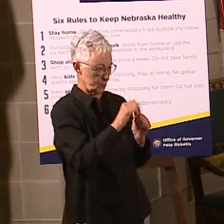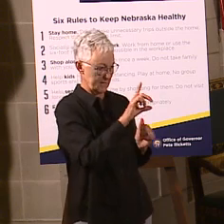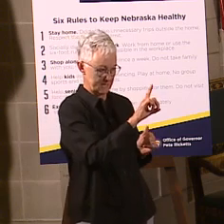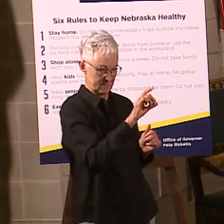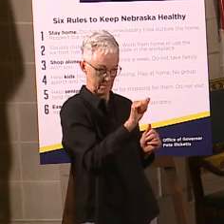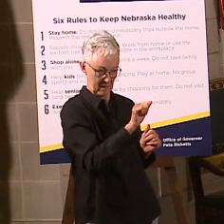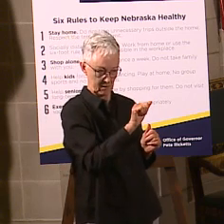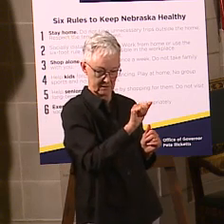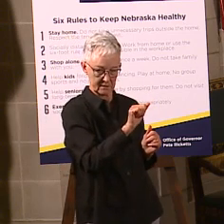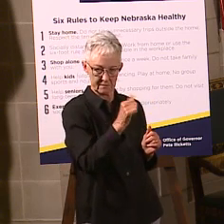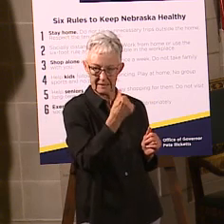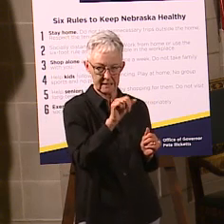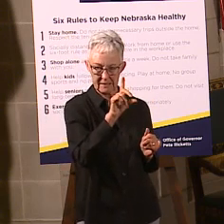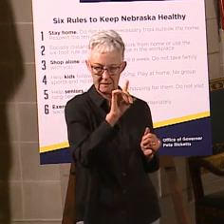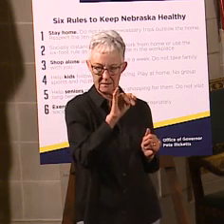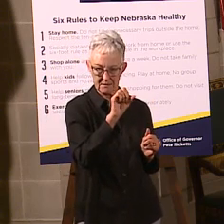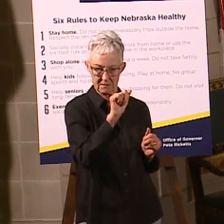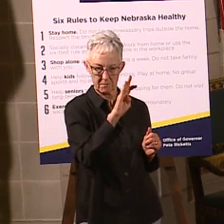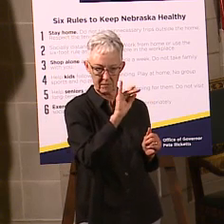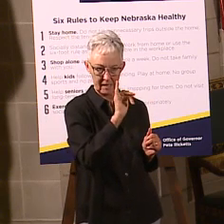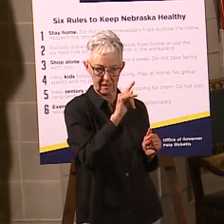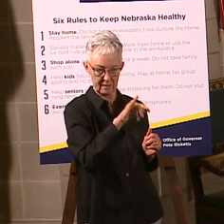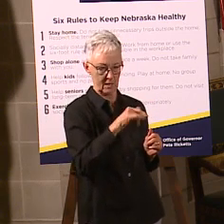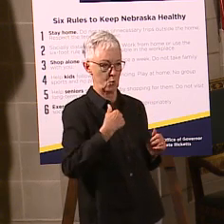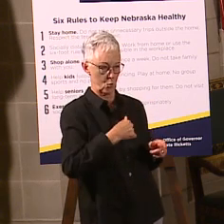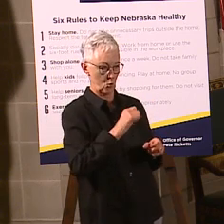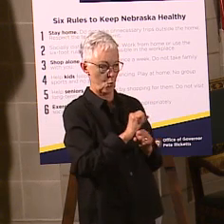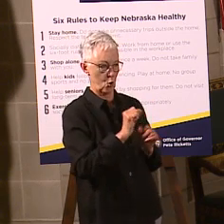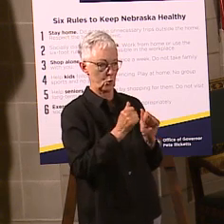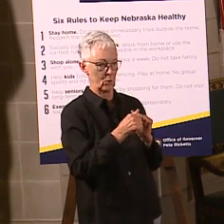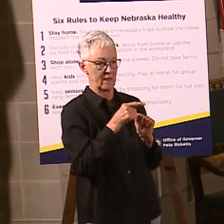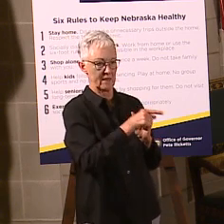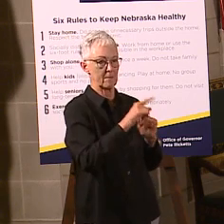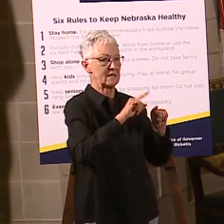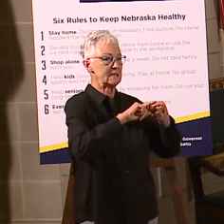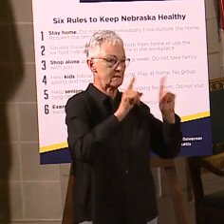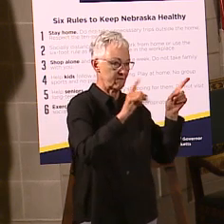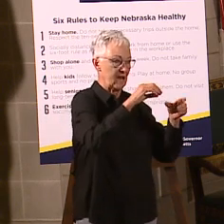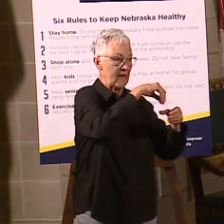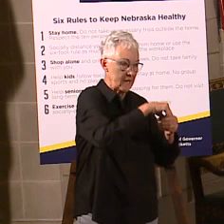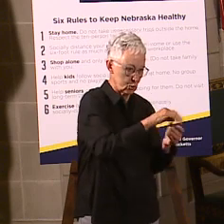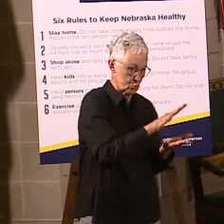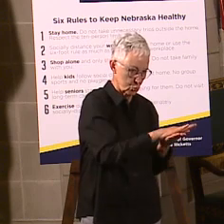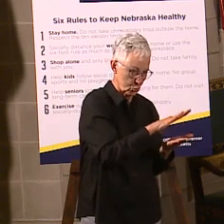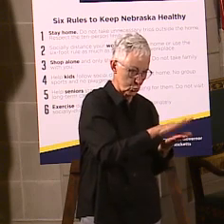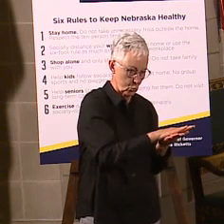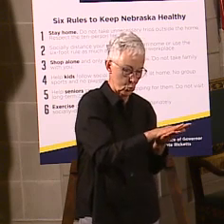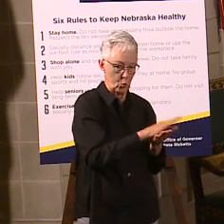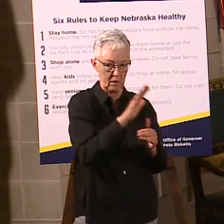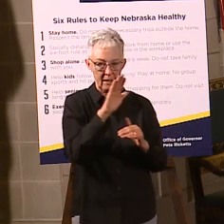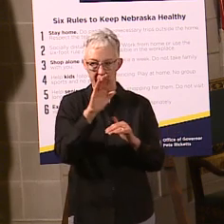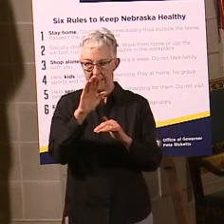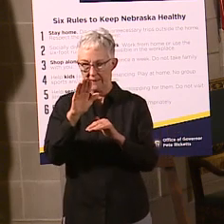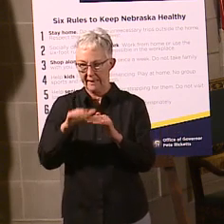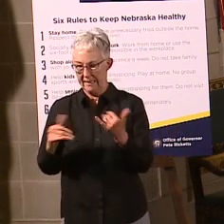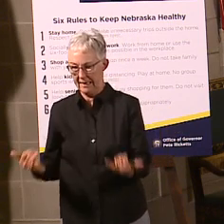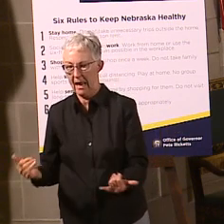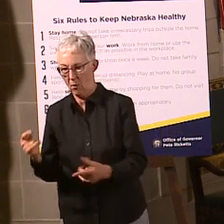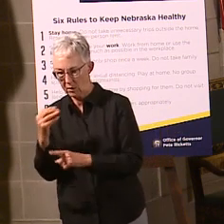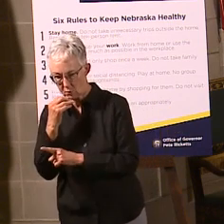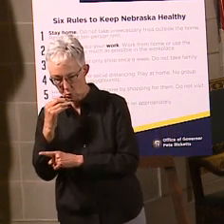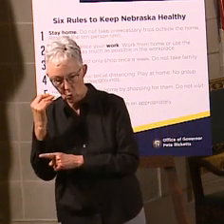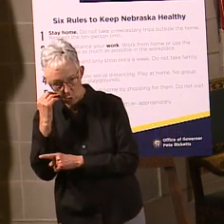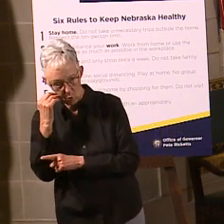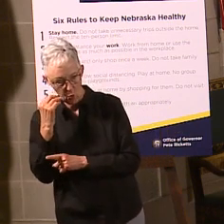person, right? And that we're able to impact students that maybe have other learning needs that in a physical